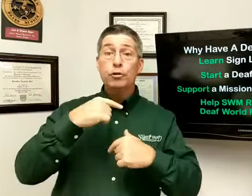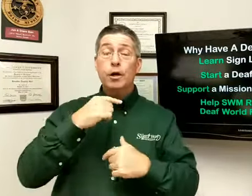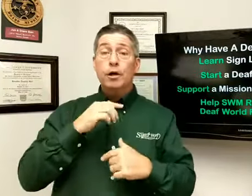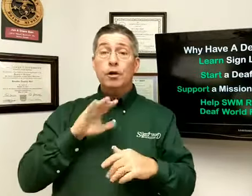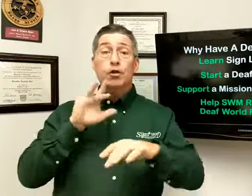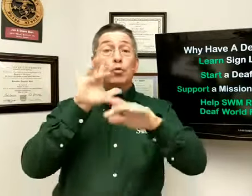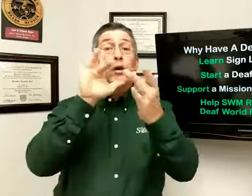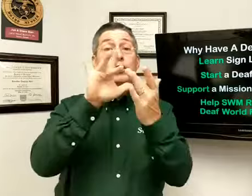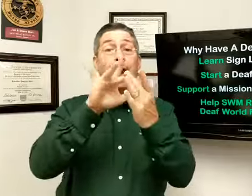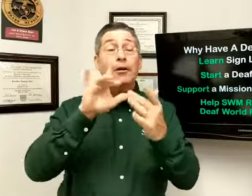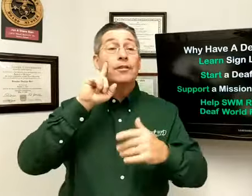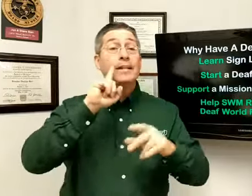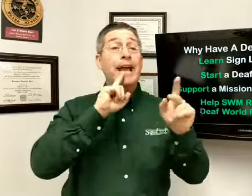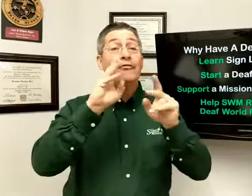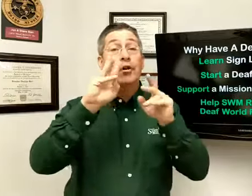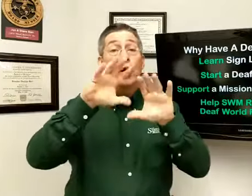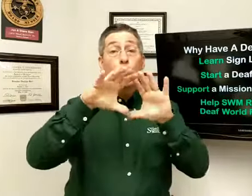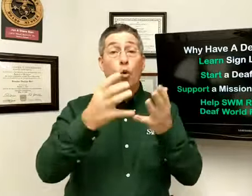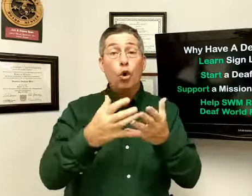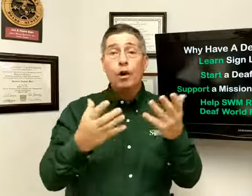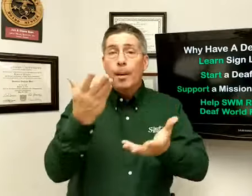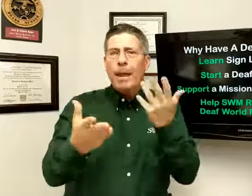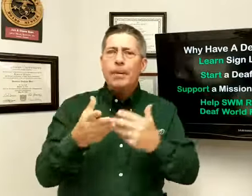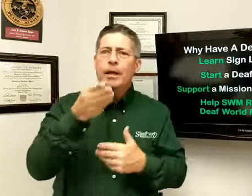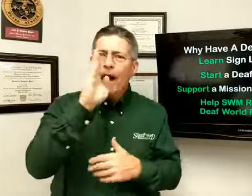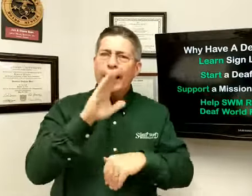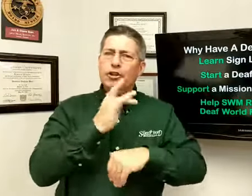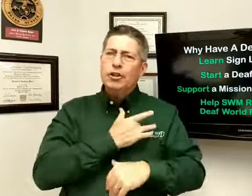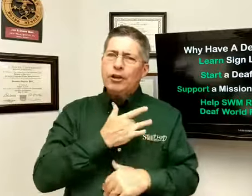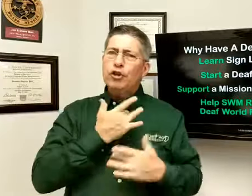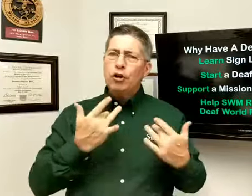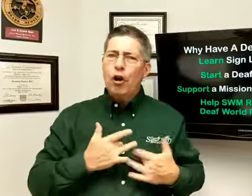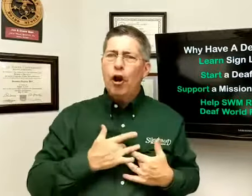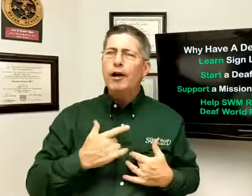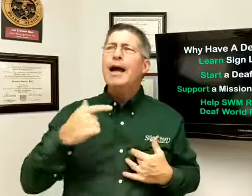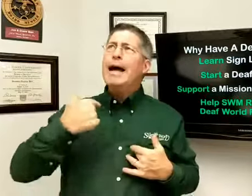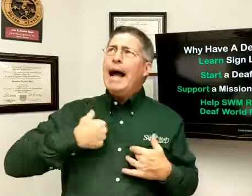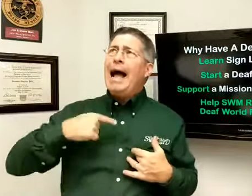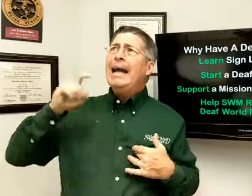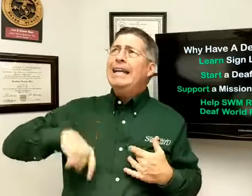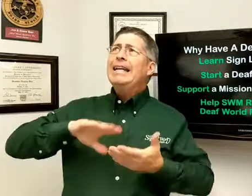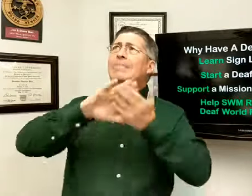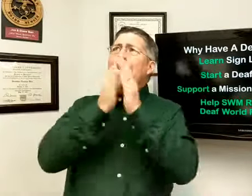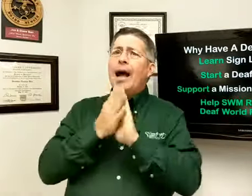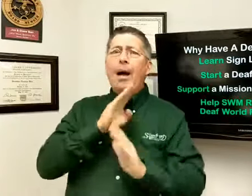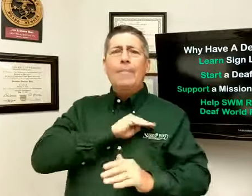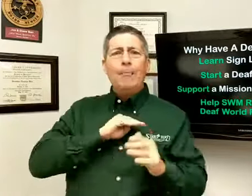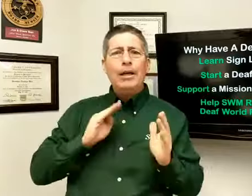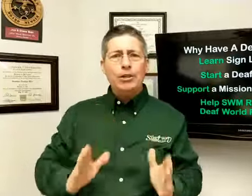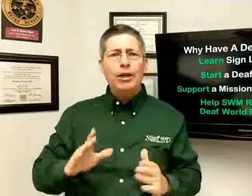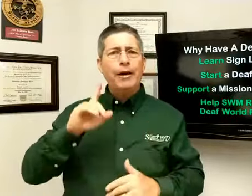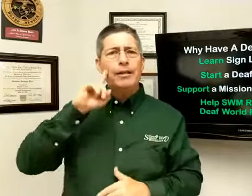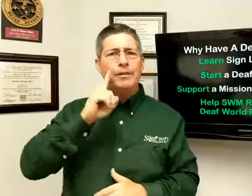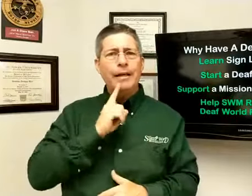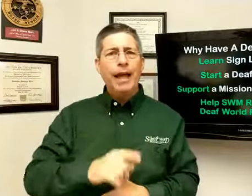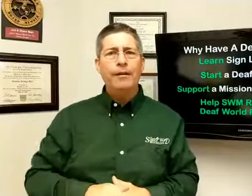reach out to the deaf world. Maybe God has touched your heart. I need to become a missionary to the deaf.